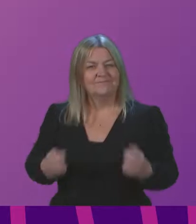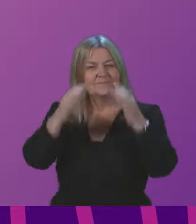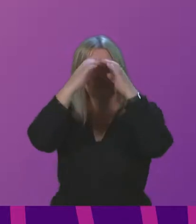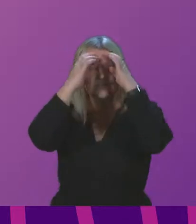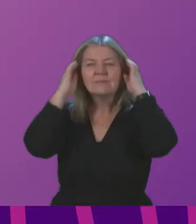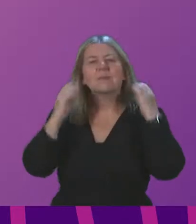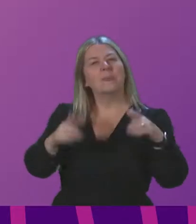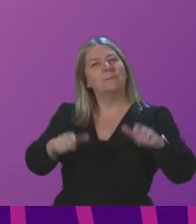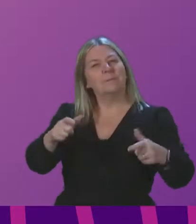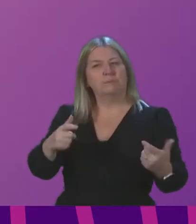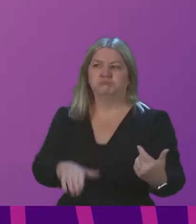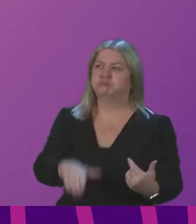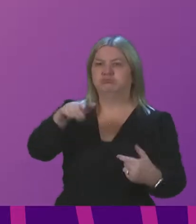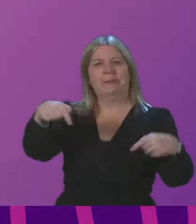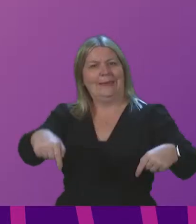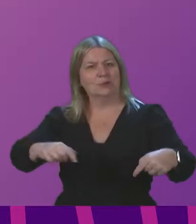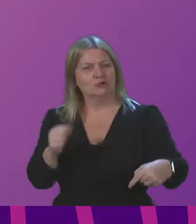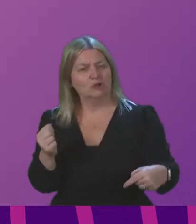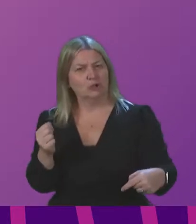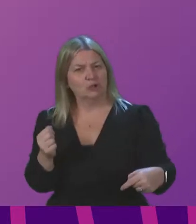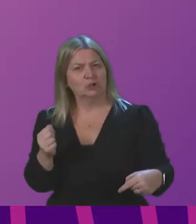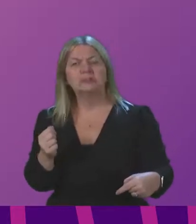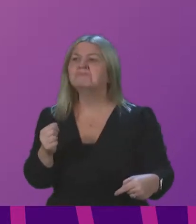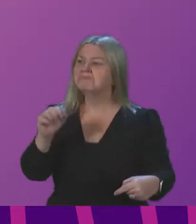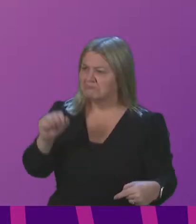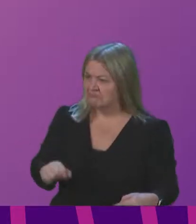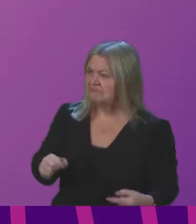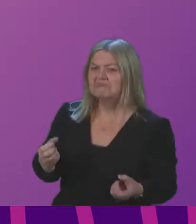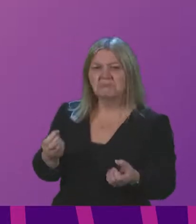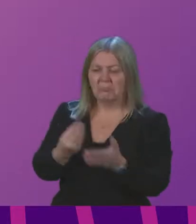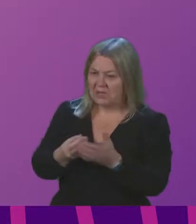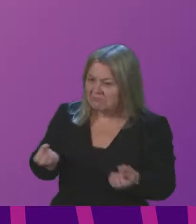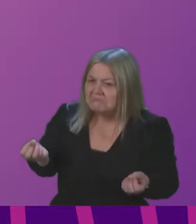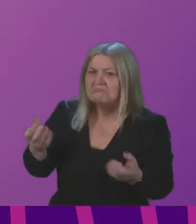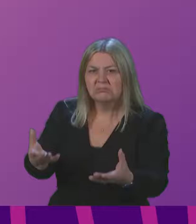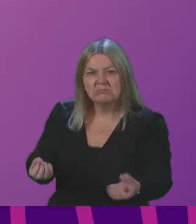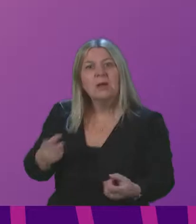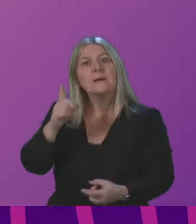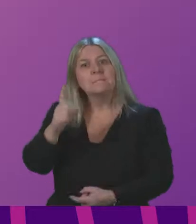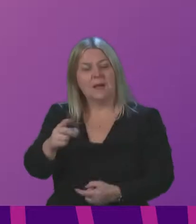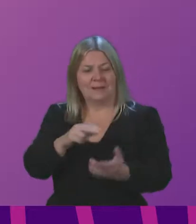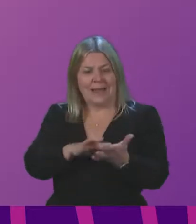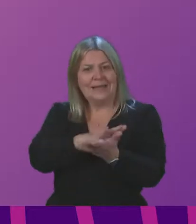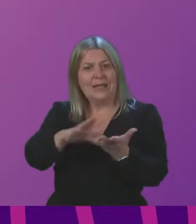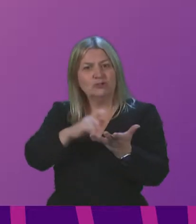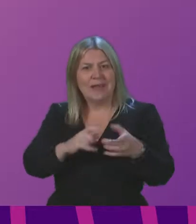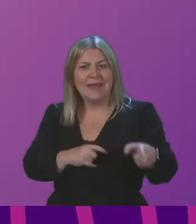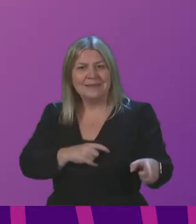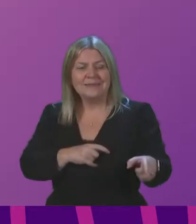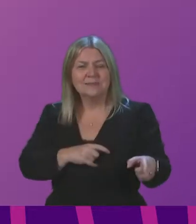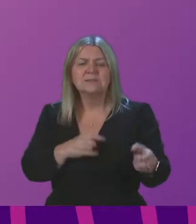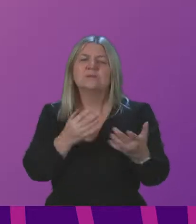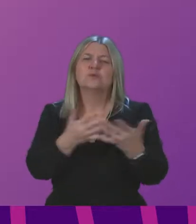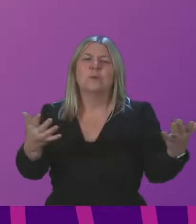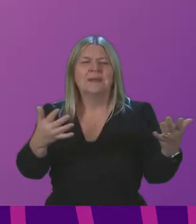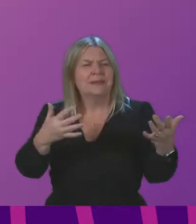funding from us initially. But to get a foothold in our NHS, bureaucracy so often slams the door